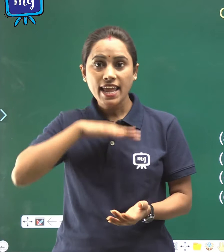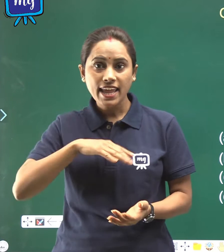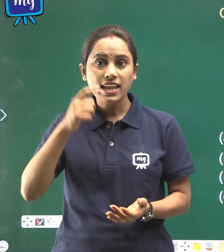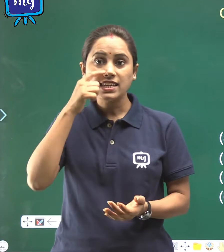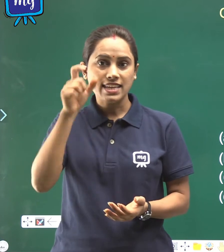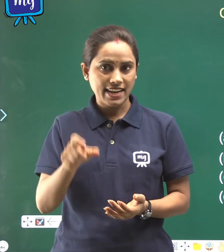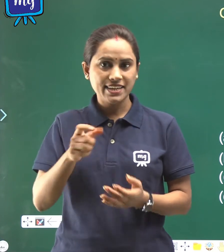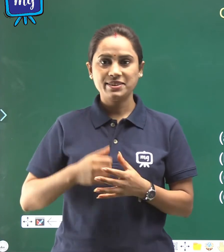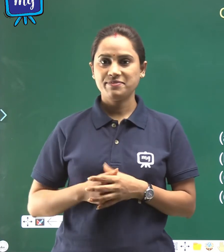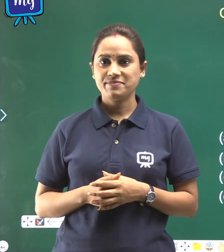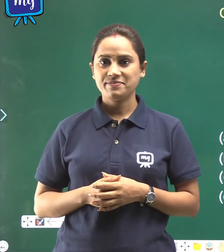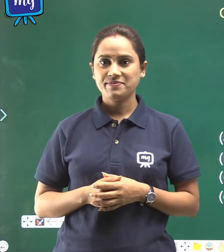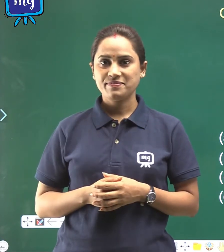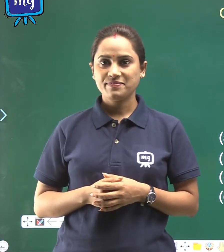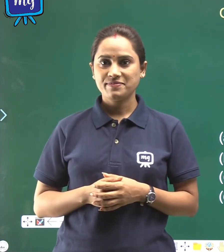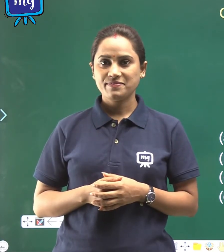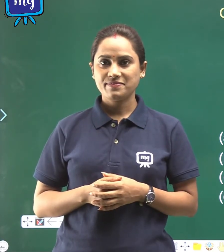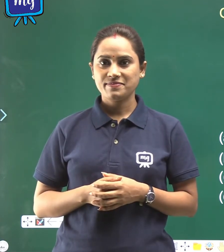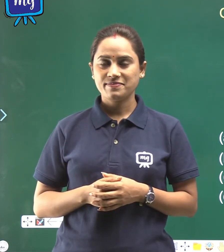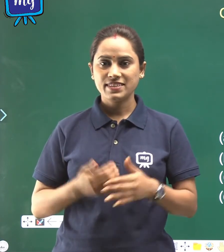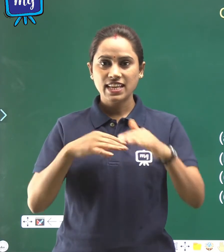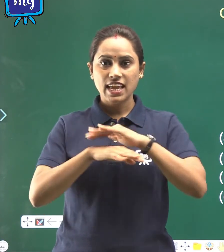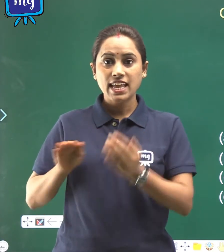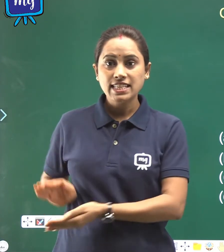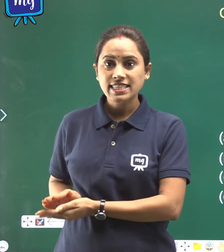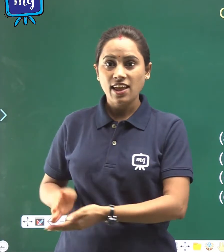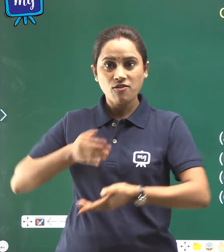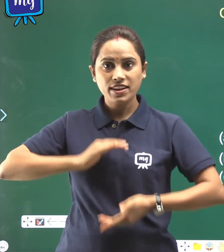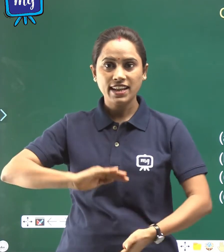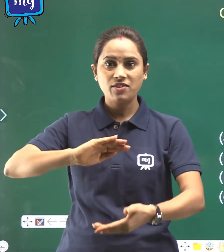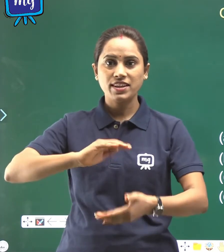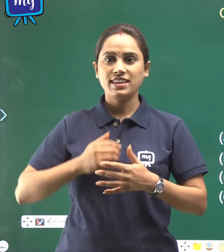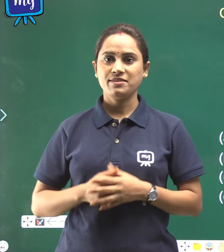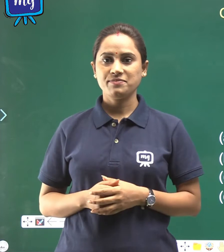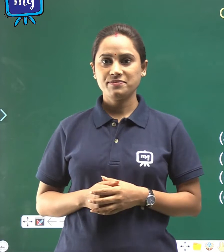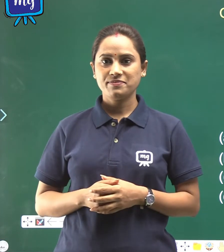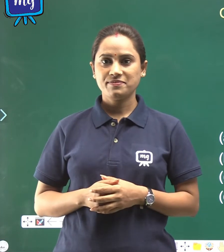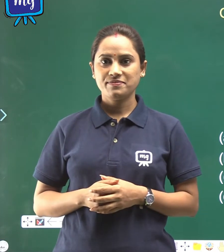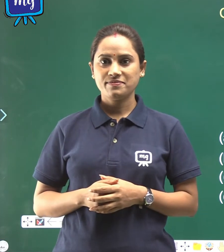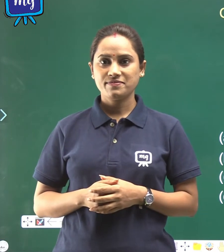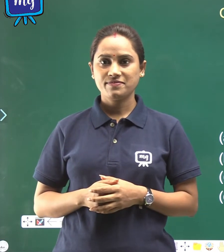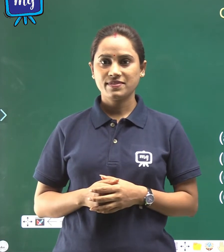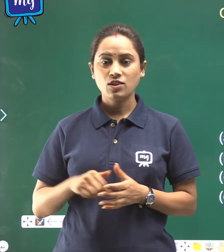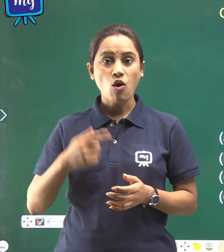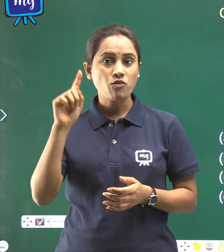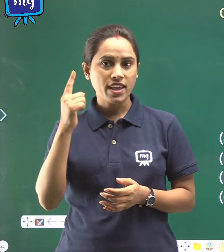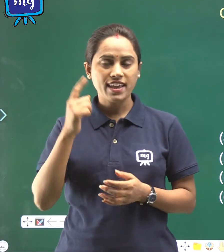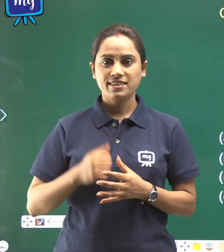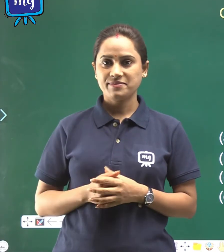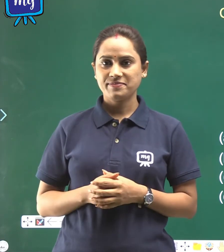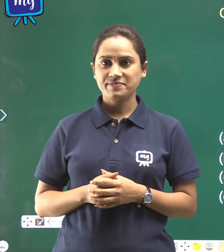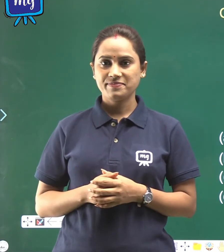in safe delivery of a